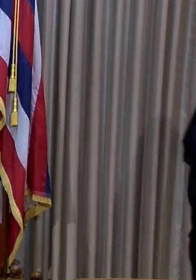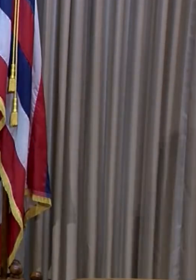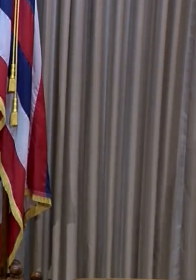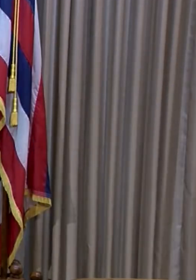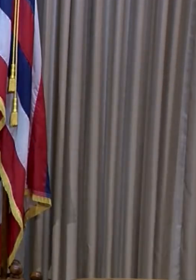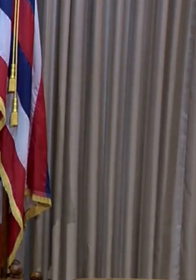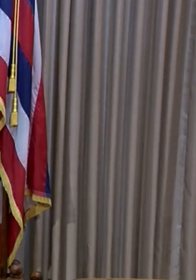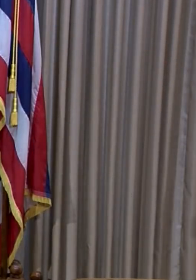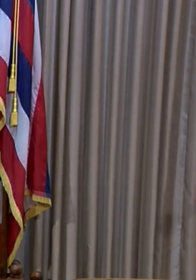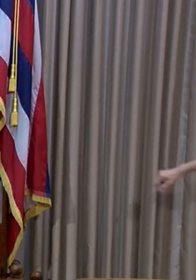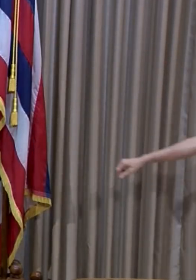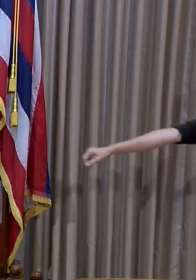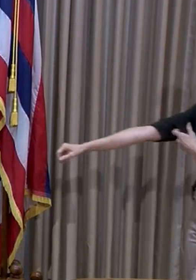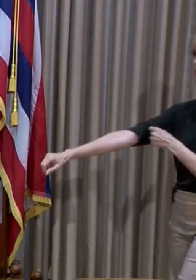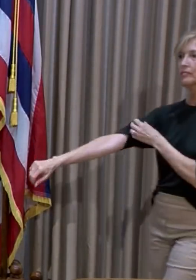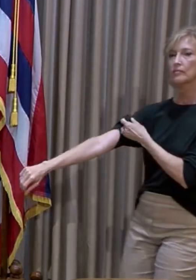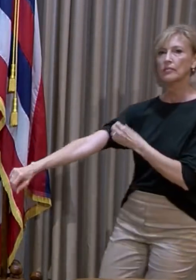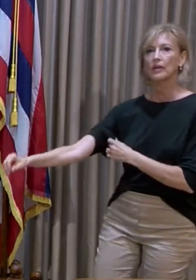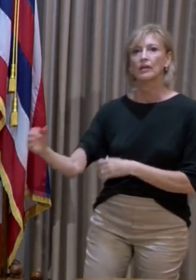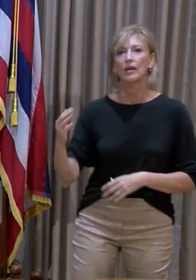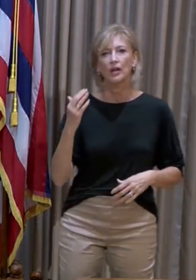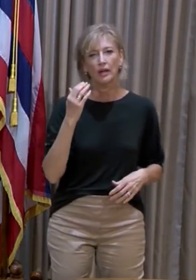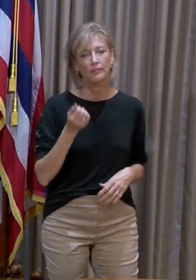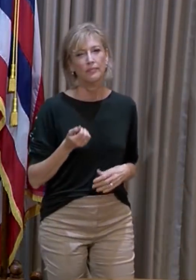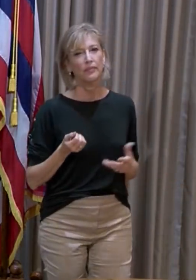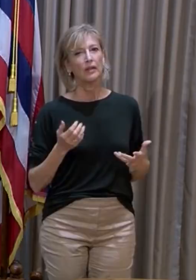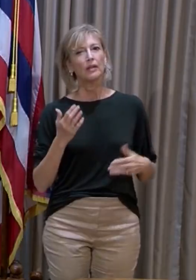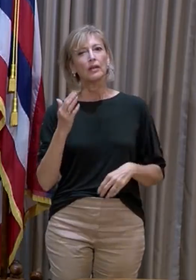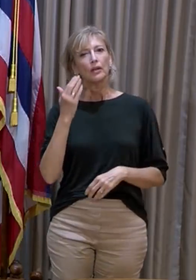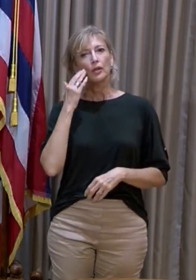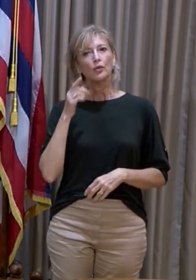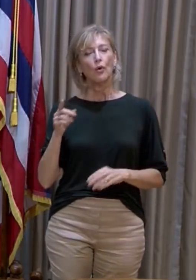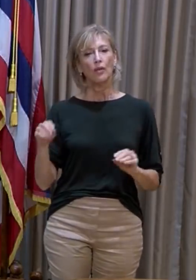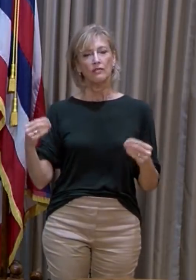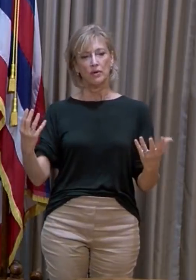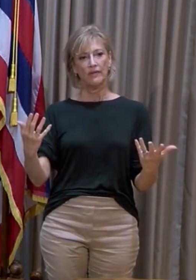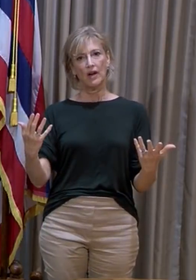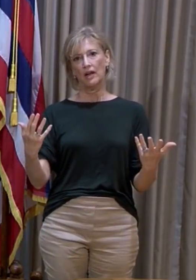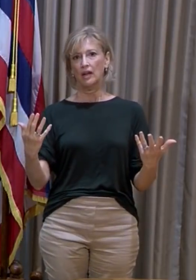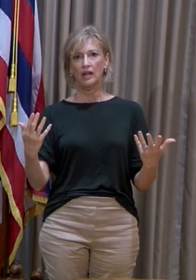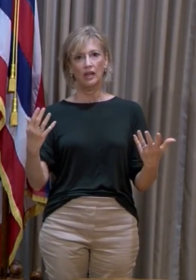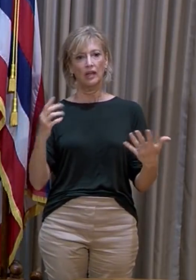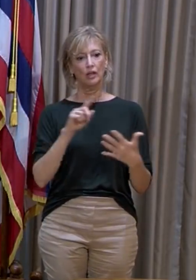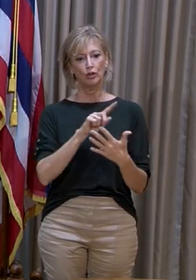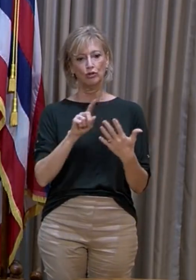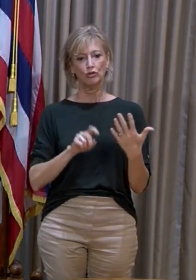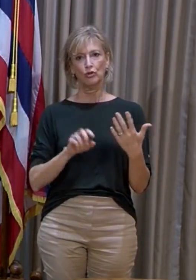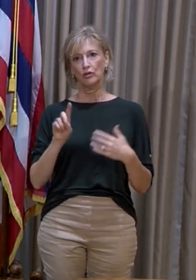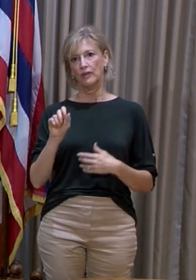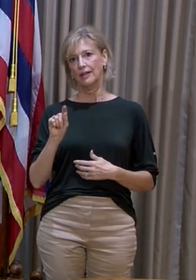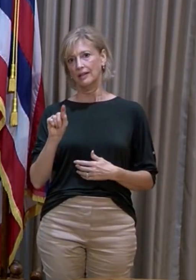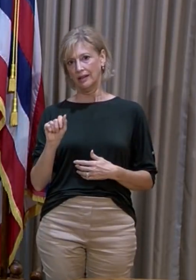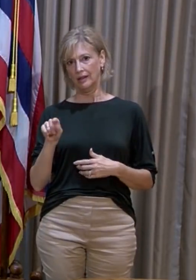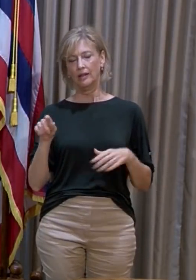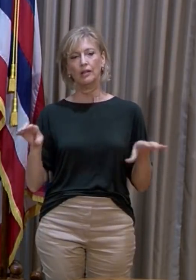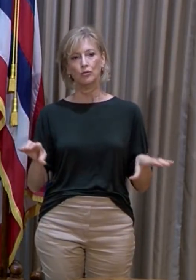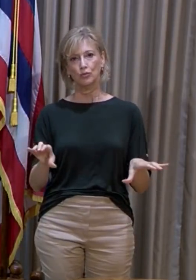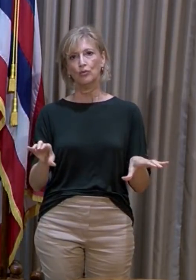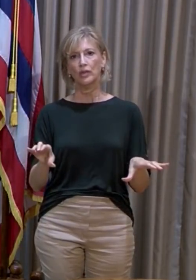White House calls that we've been having on a weekly basis, they have provided survey data that they're doing